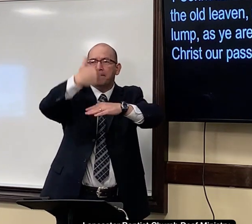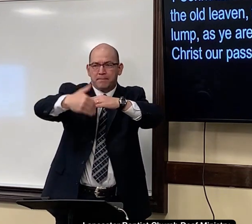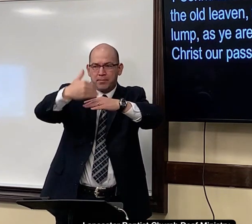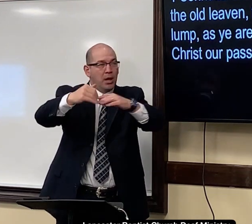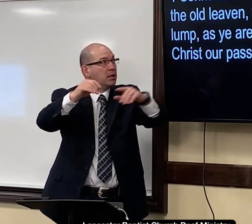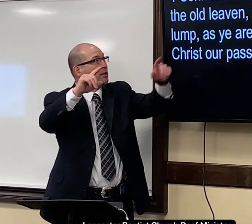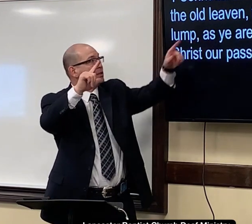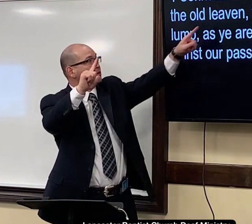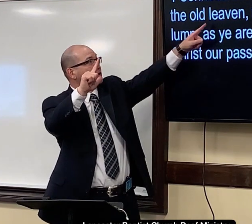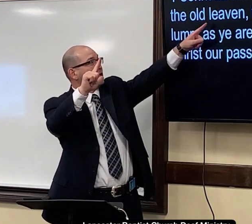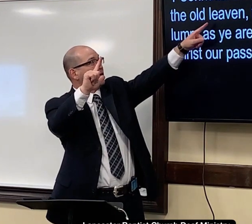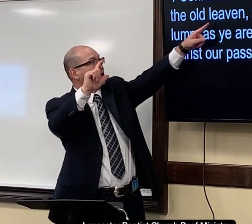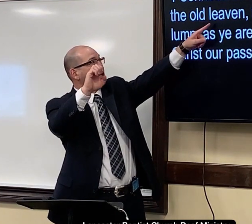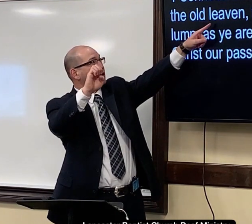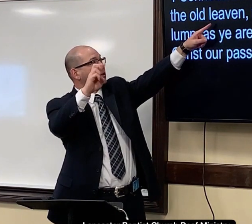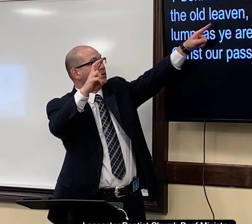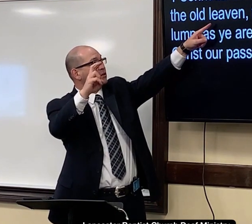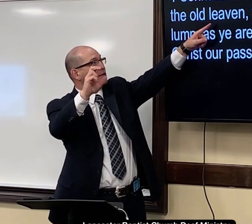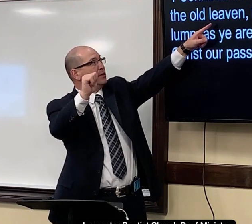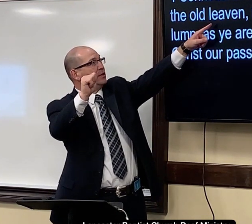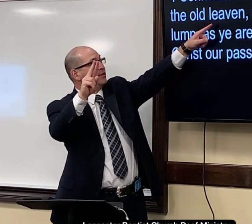leaven know leaven that's that's bread